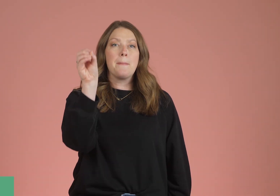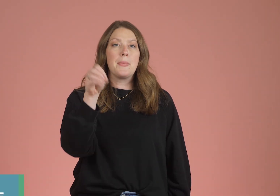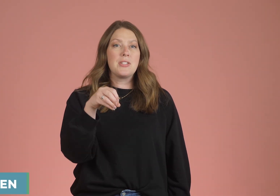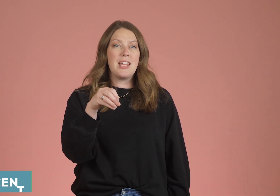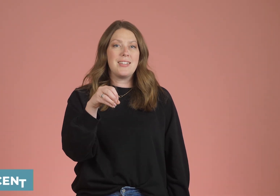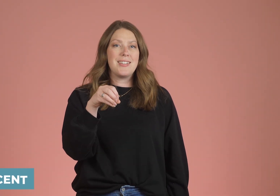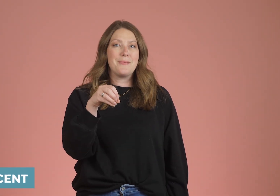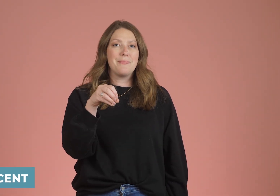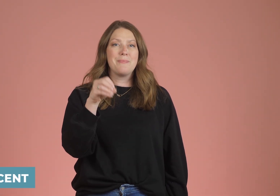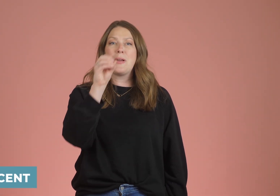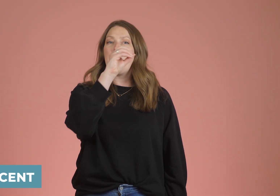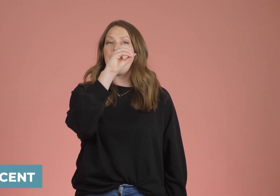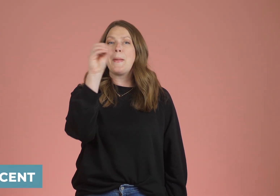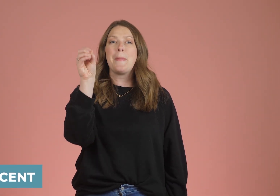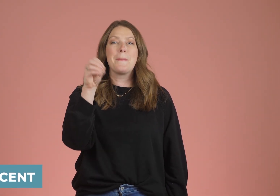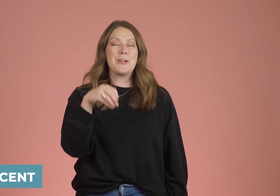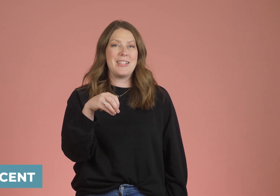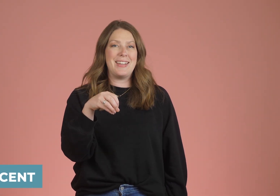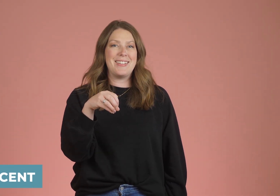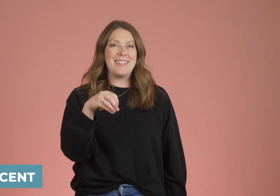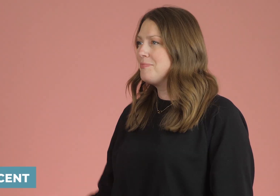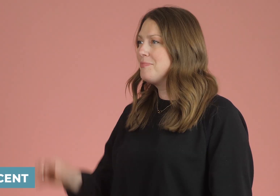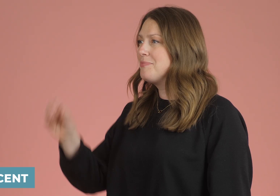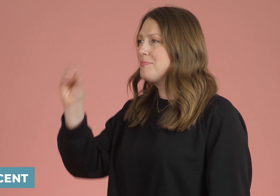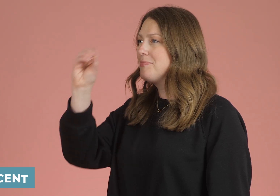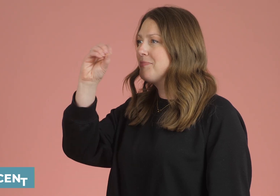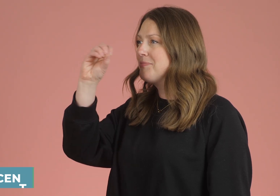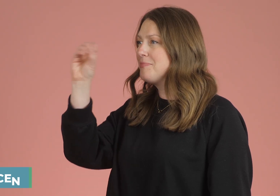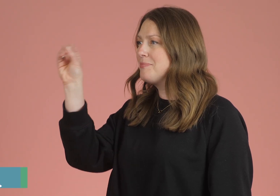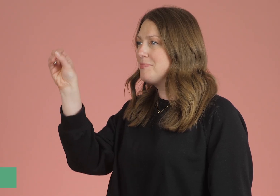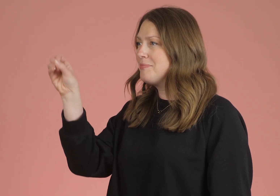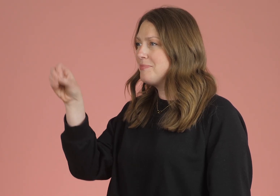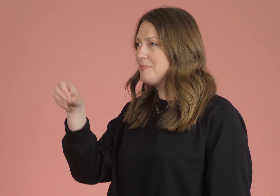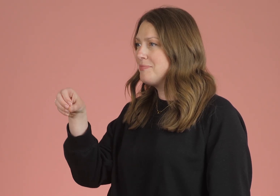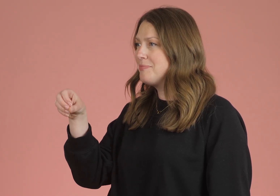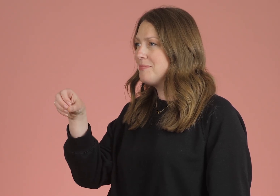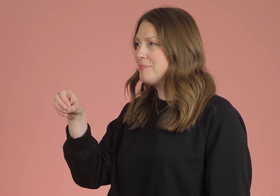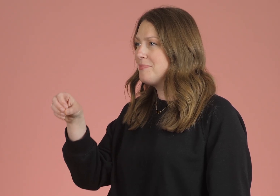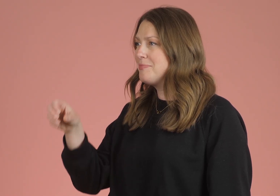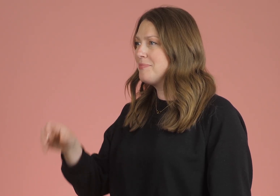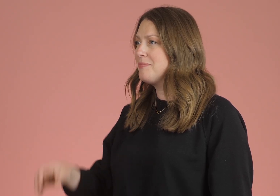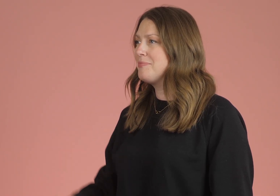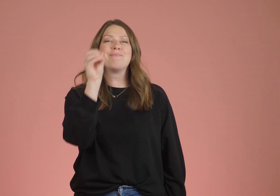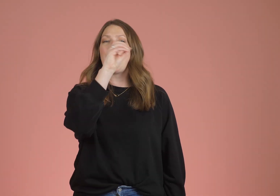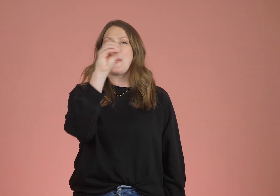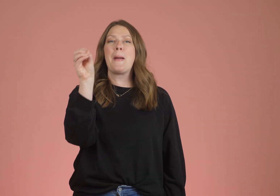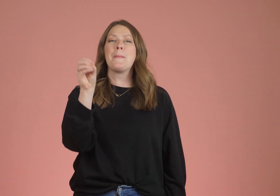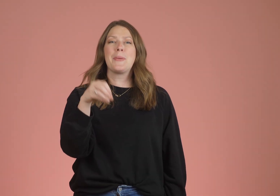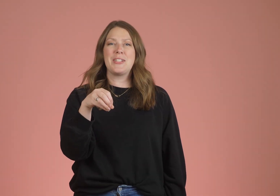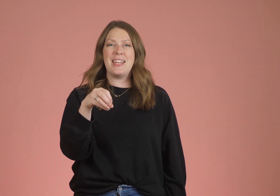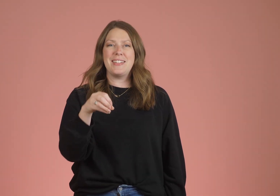Percent. Percent. You're making the symbol of a percent. Percent.